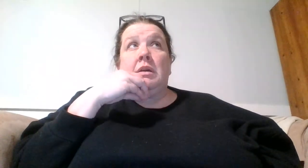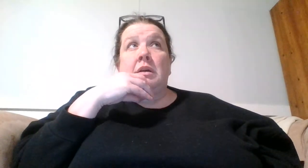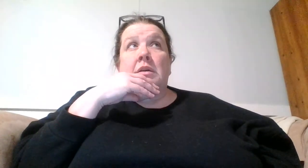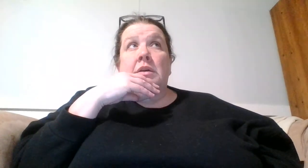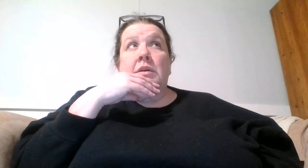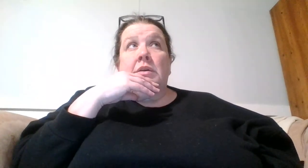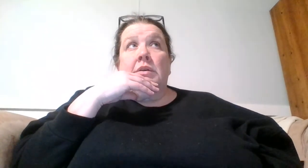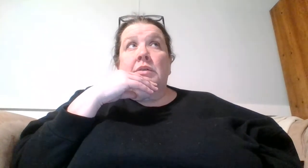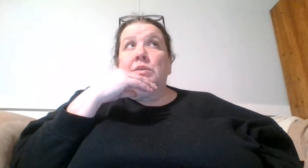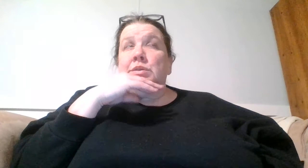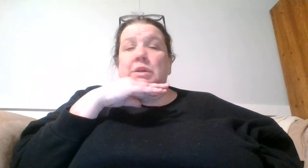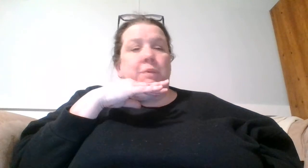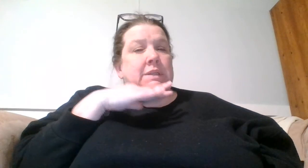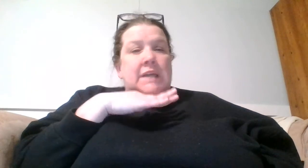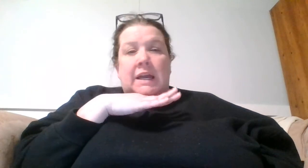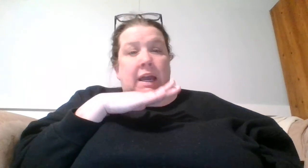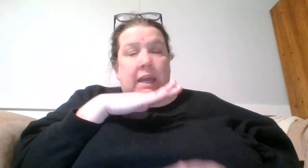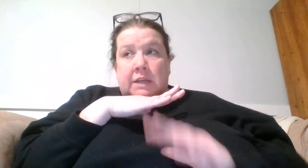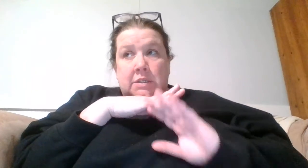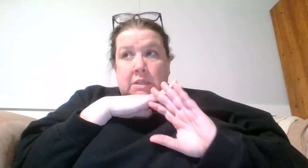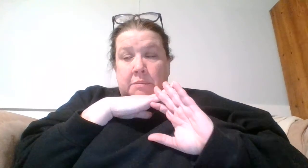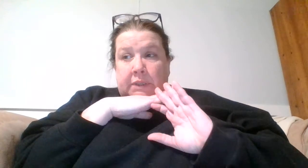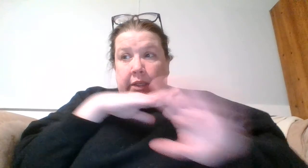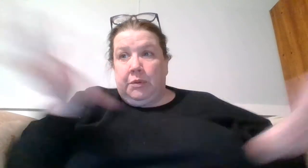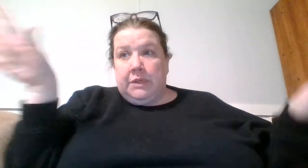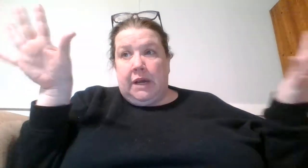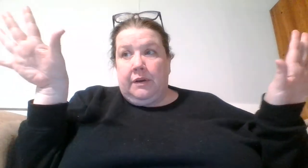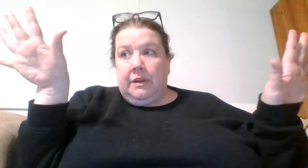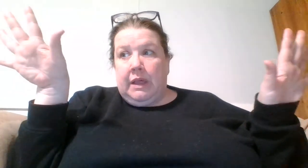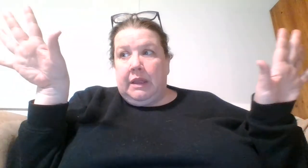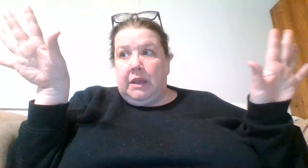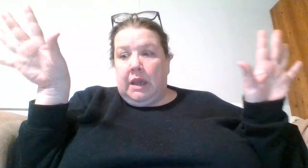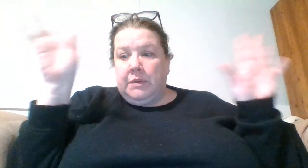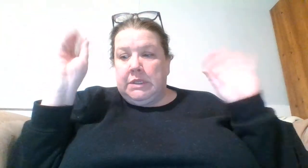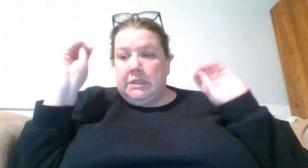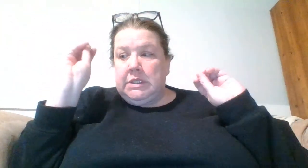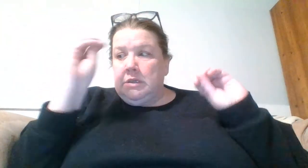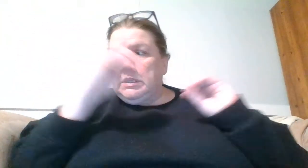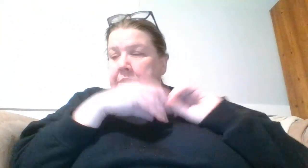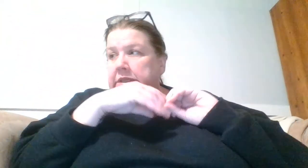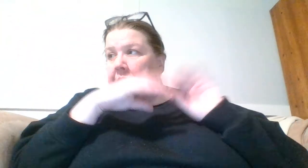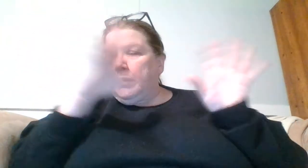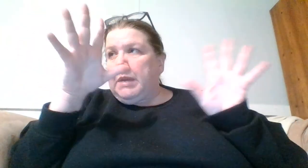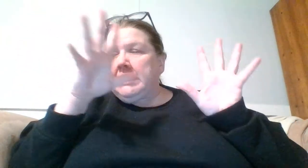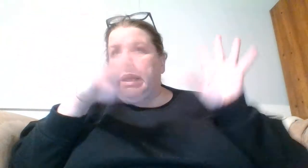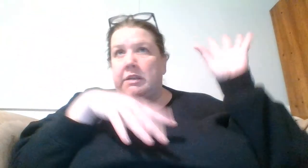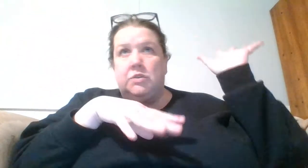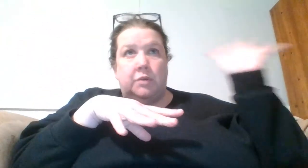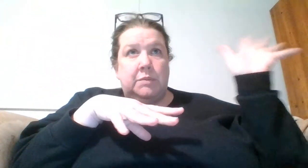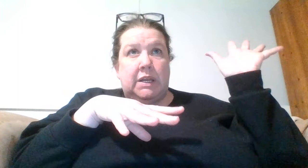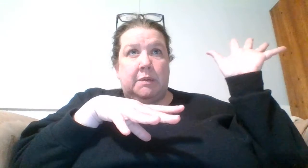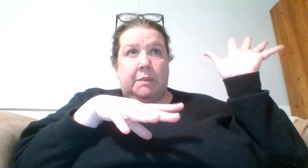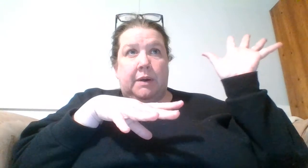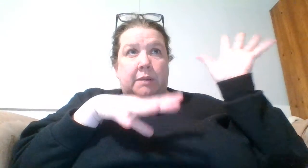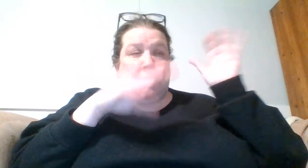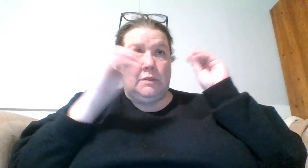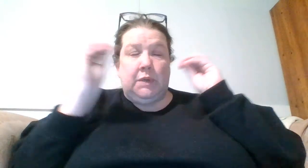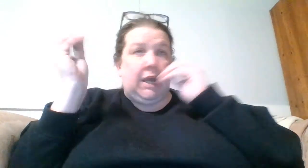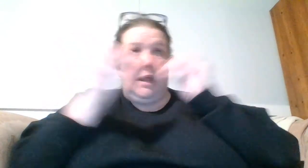Tuesday or Wednesday I I just completely broke down I like I was in tears I was a sobbing mess I screamed at him about it because we got